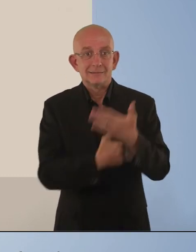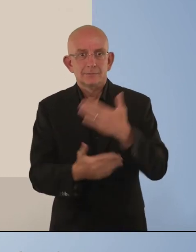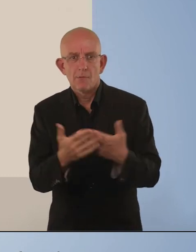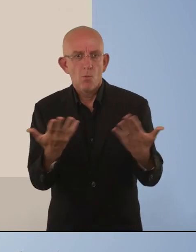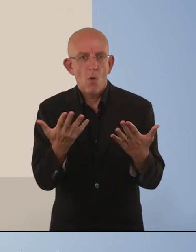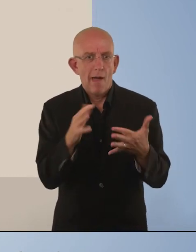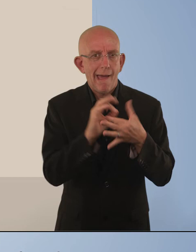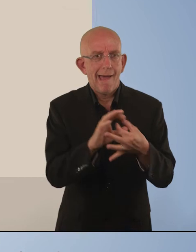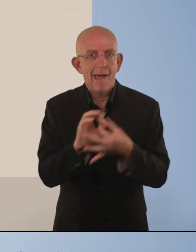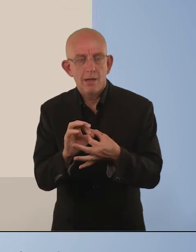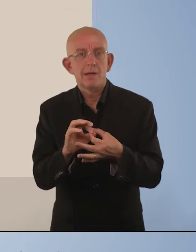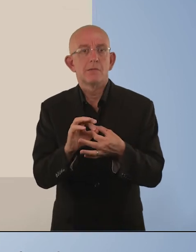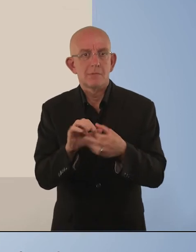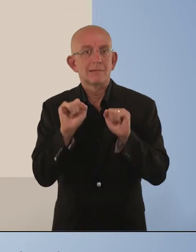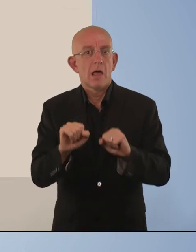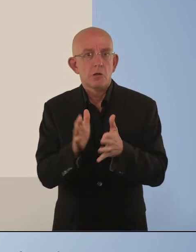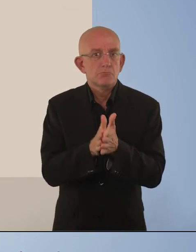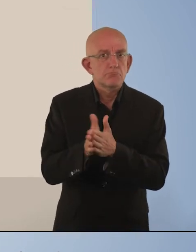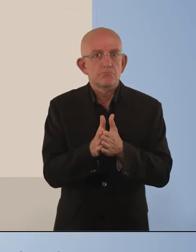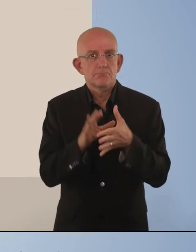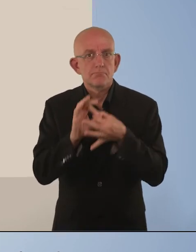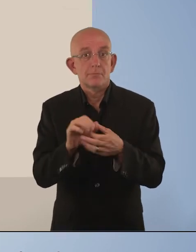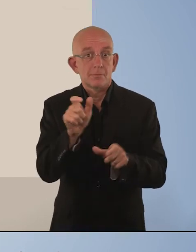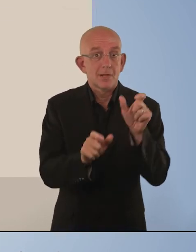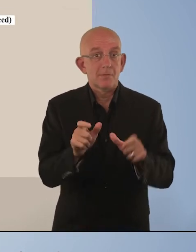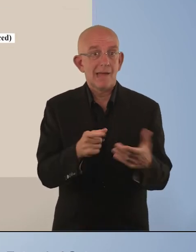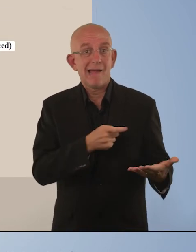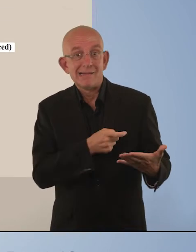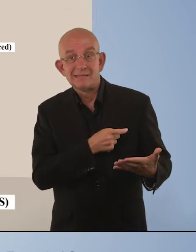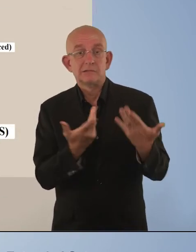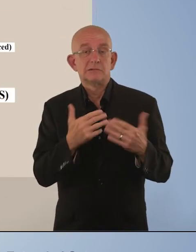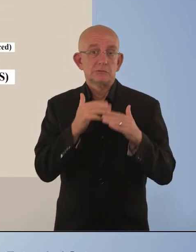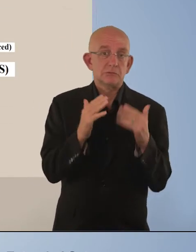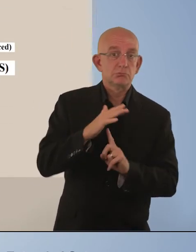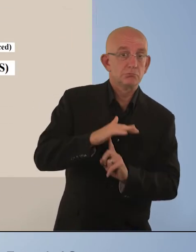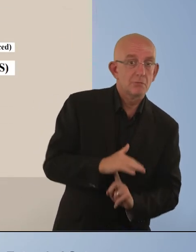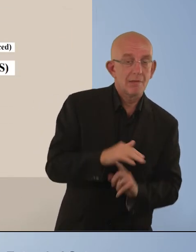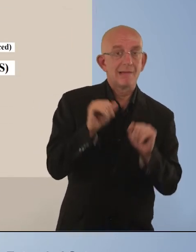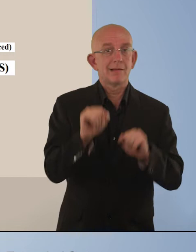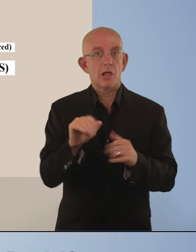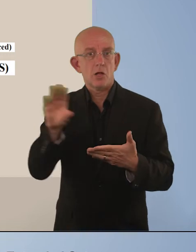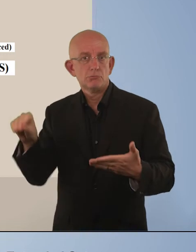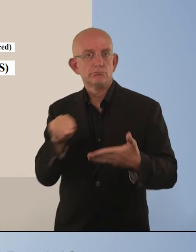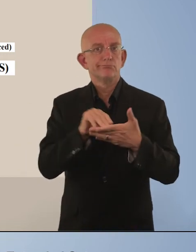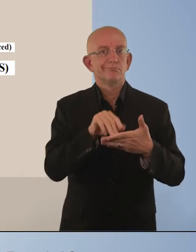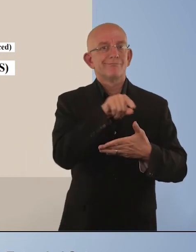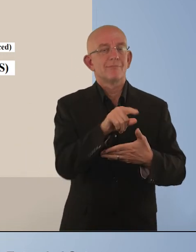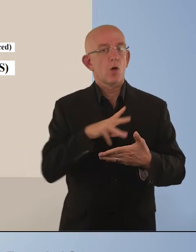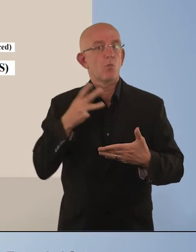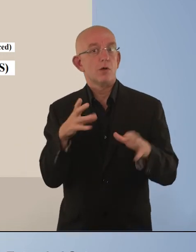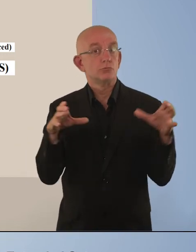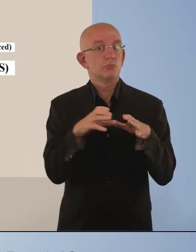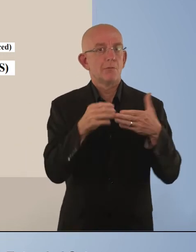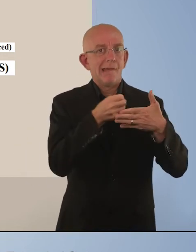in the population of people with anxiety, depression and upper body difficulties, the Washington Group Enhanced or Extended set, which